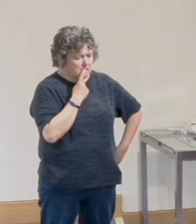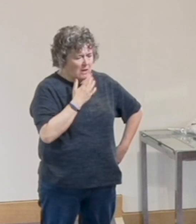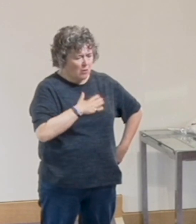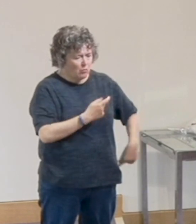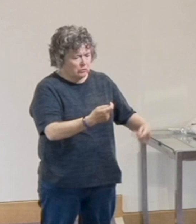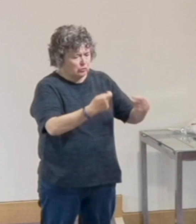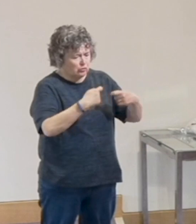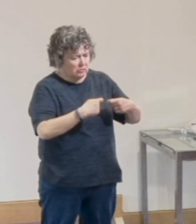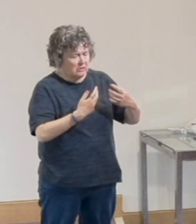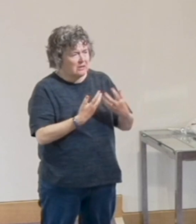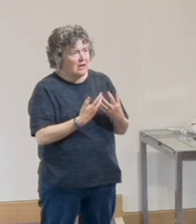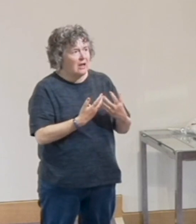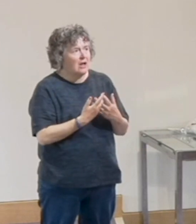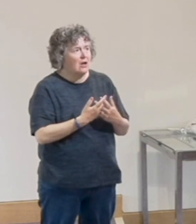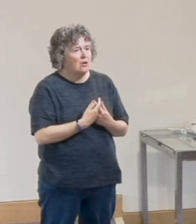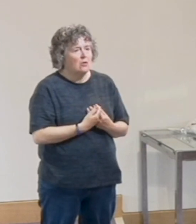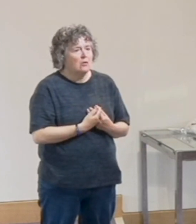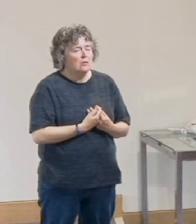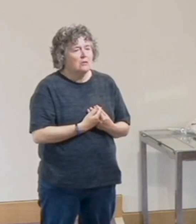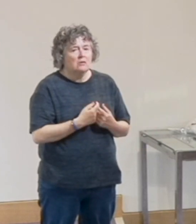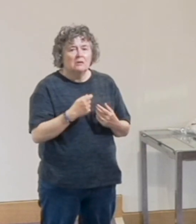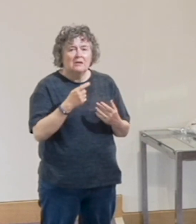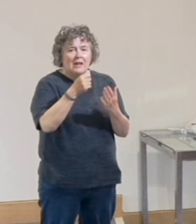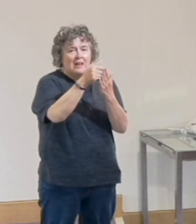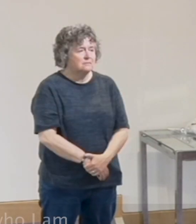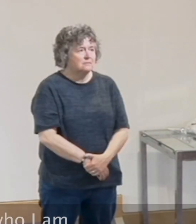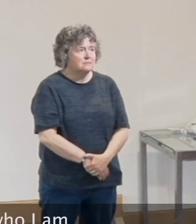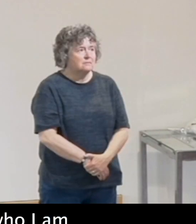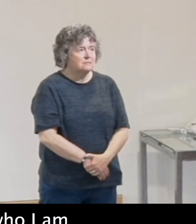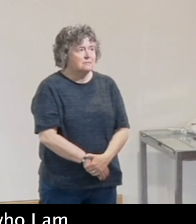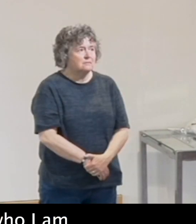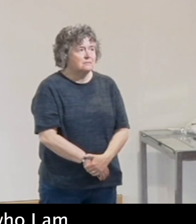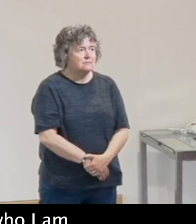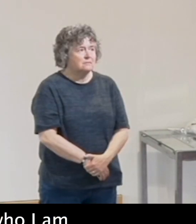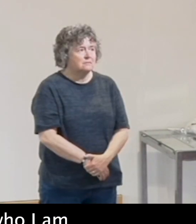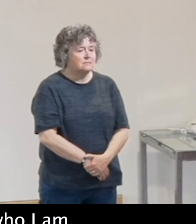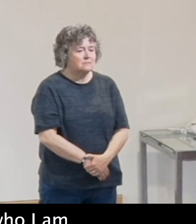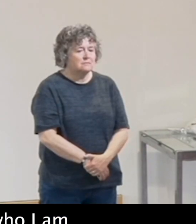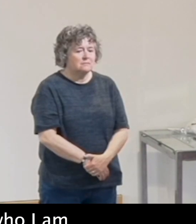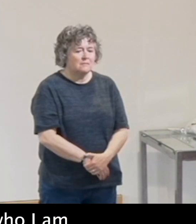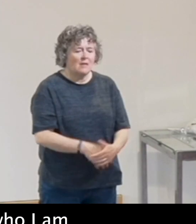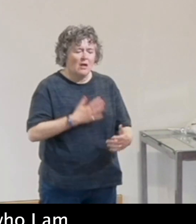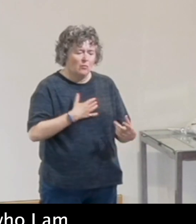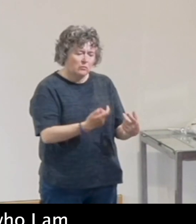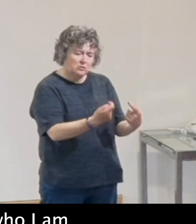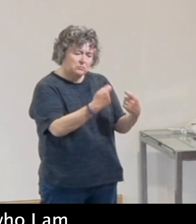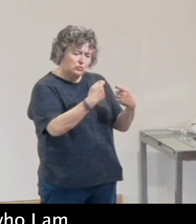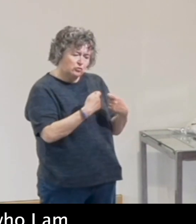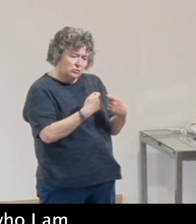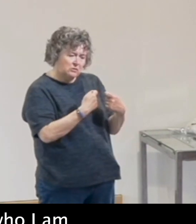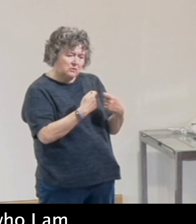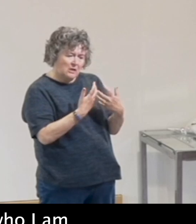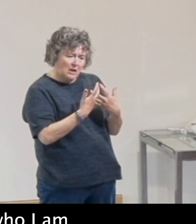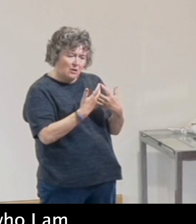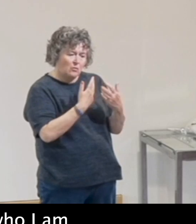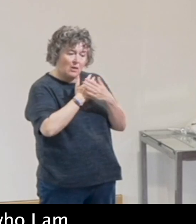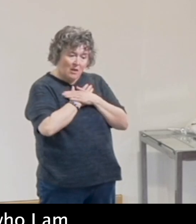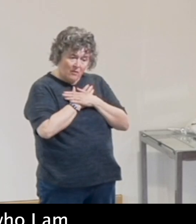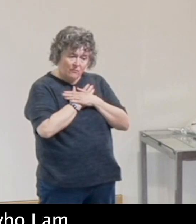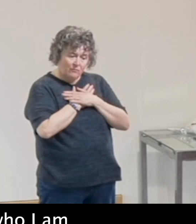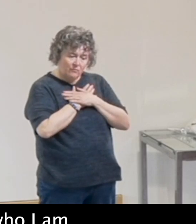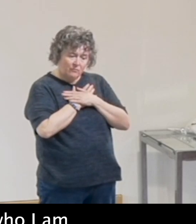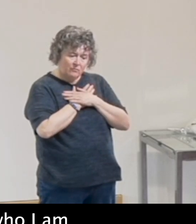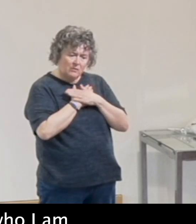treated? And this is a simple list that I come up with. So I want to be treated with love